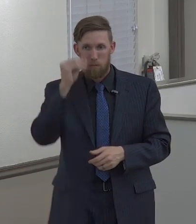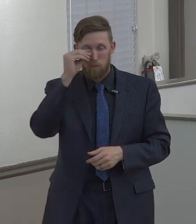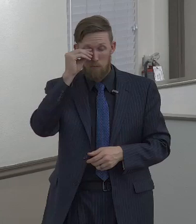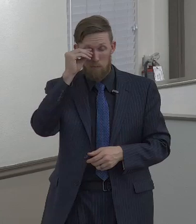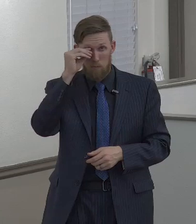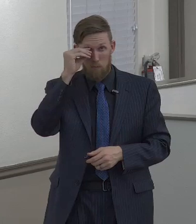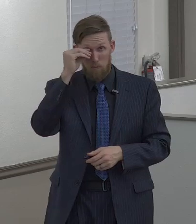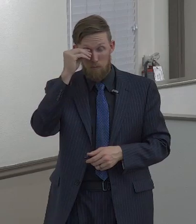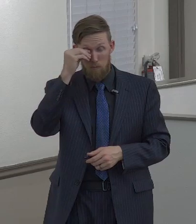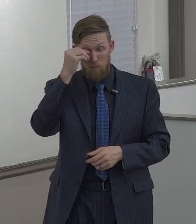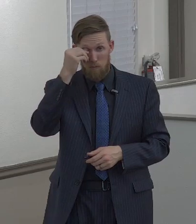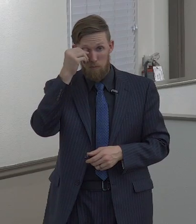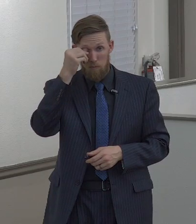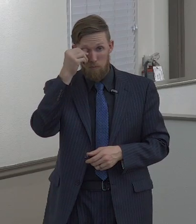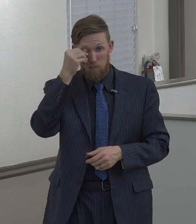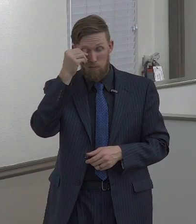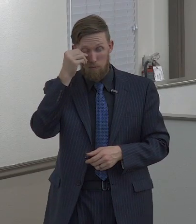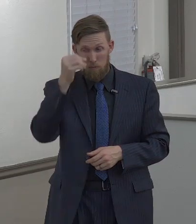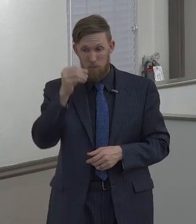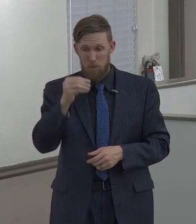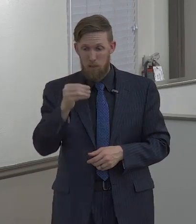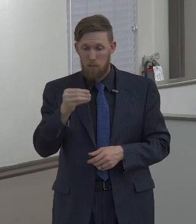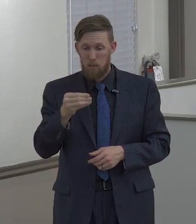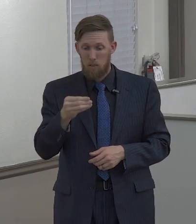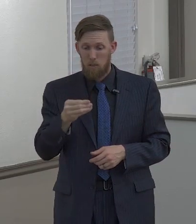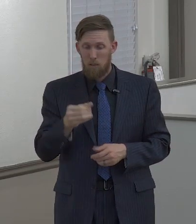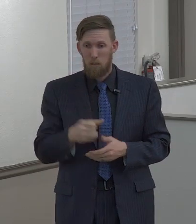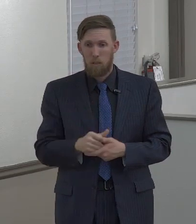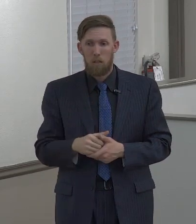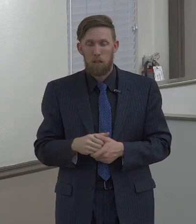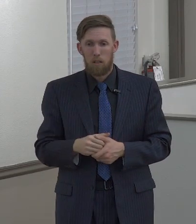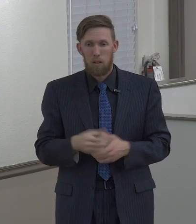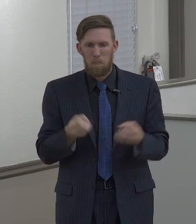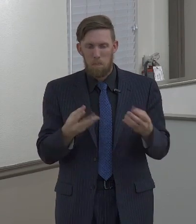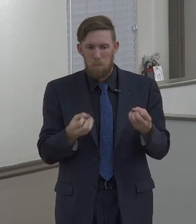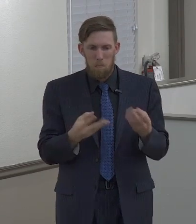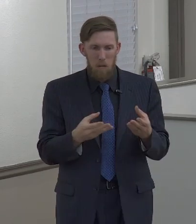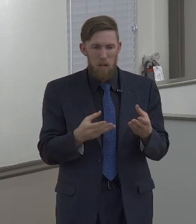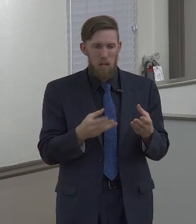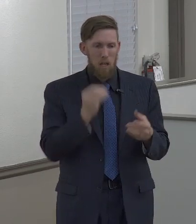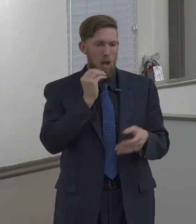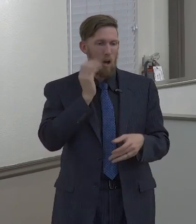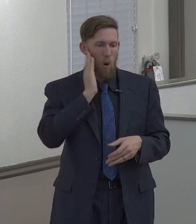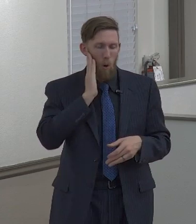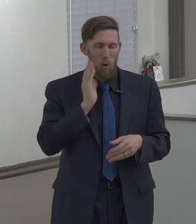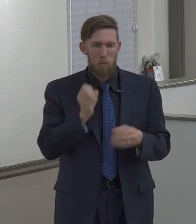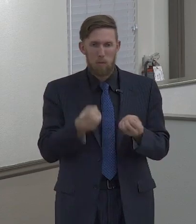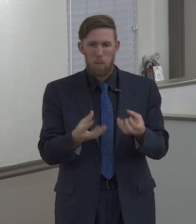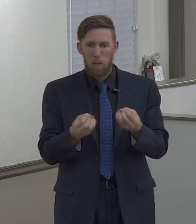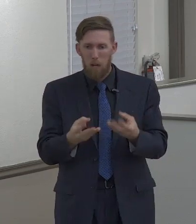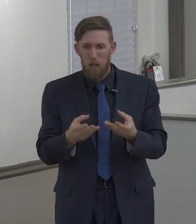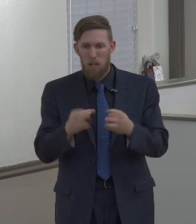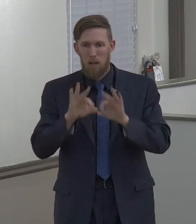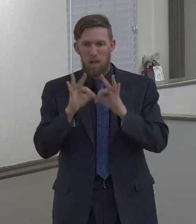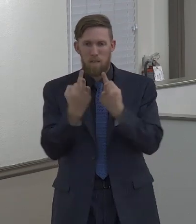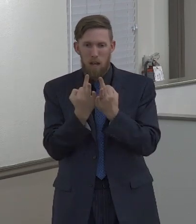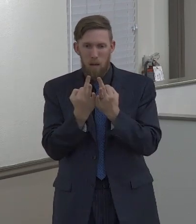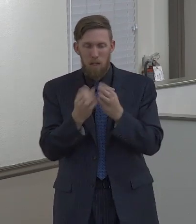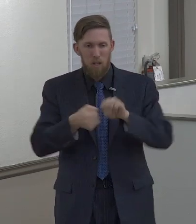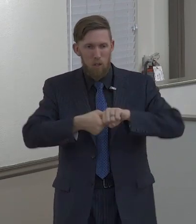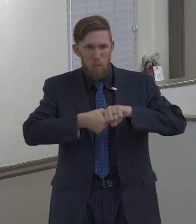he is winning. And the family is being destroyed, and we see it all through America. is broken home after broken home.